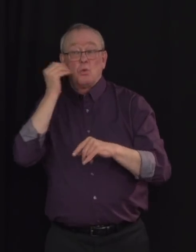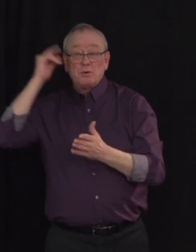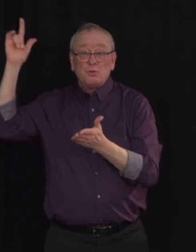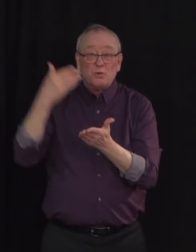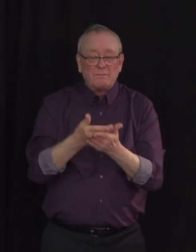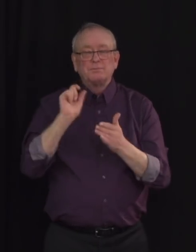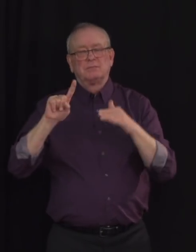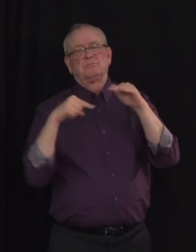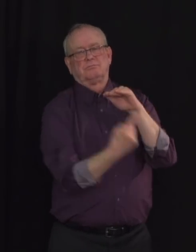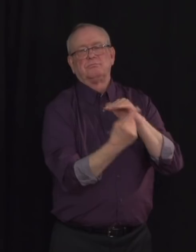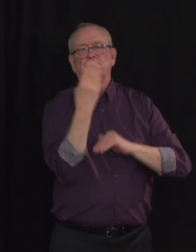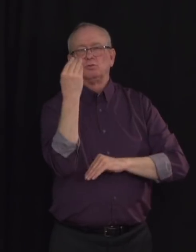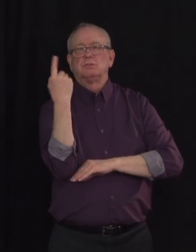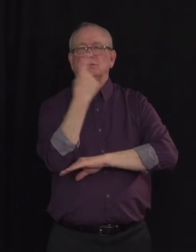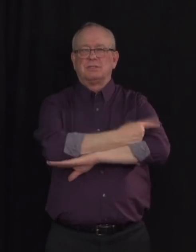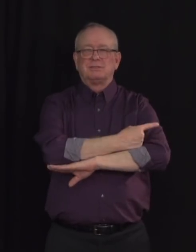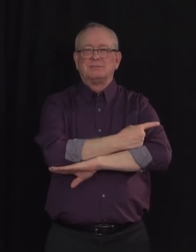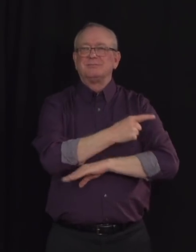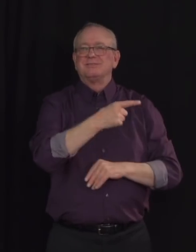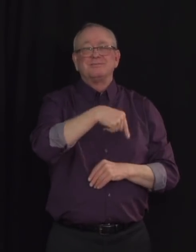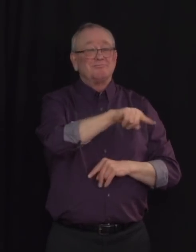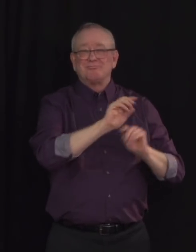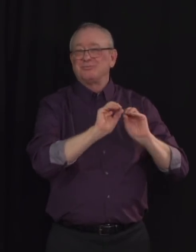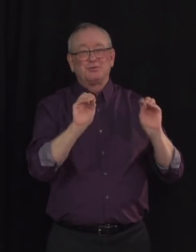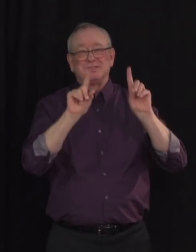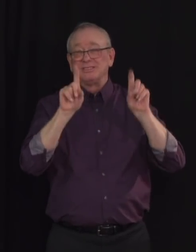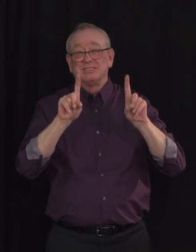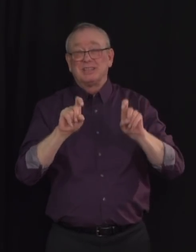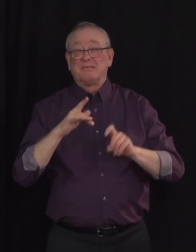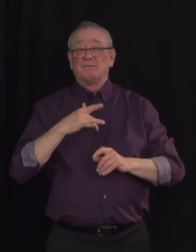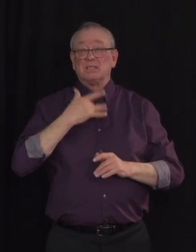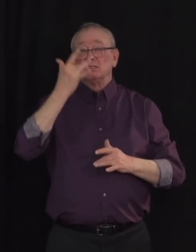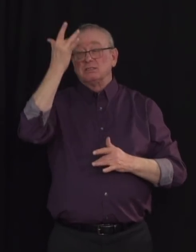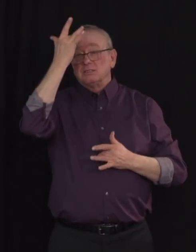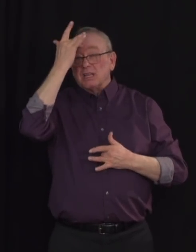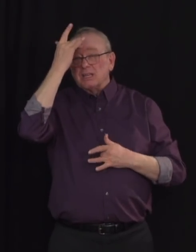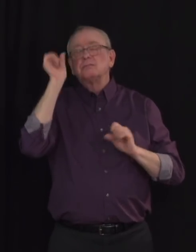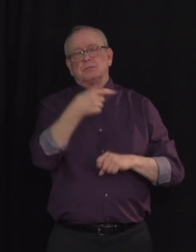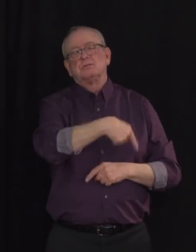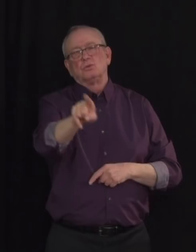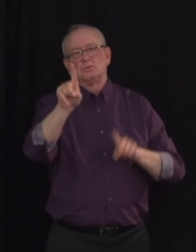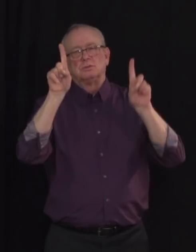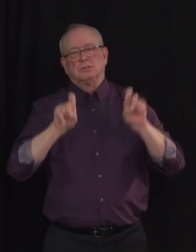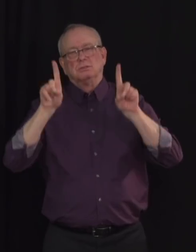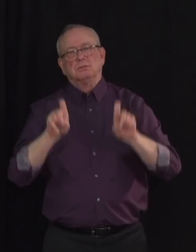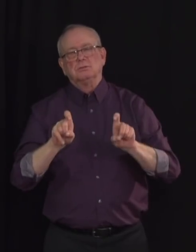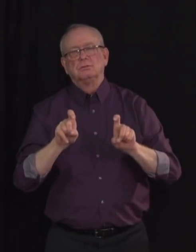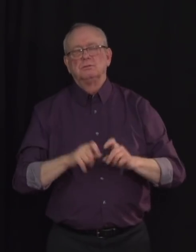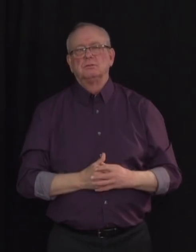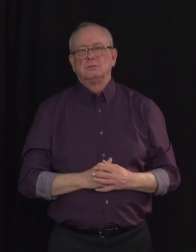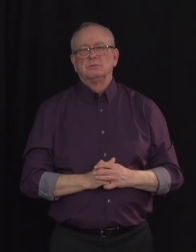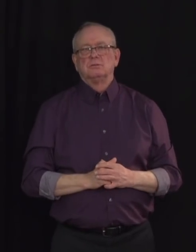tested unless experiencing symptoms during their quarantine. The result was that only a small proportion of returning